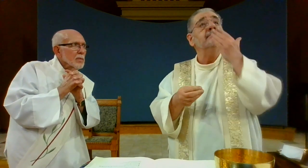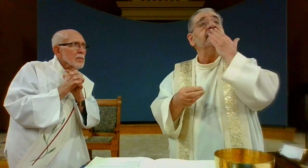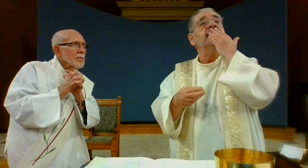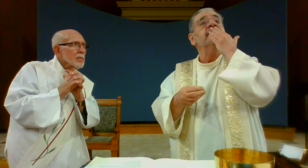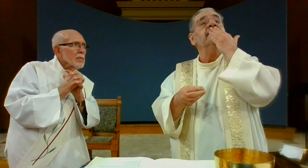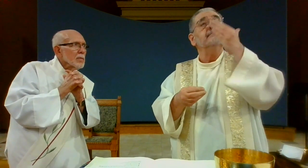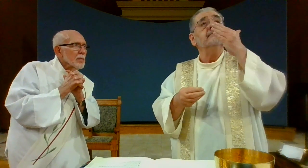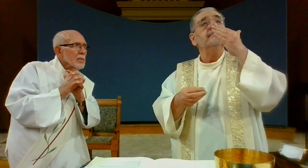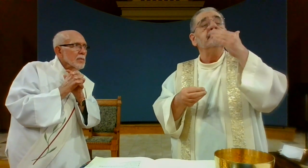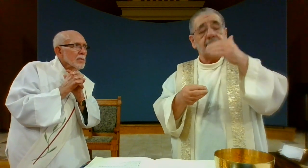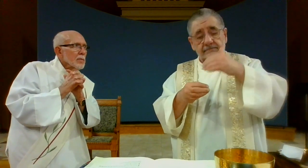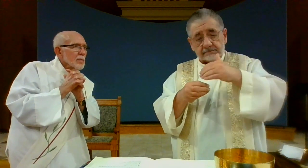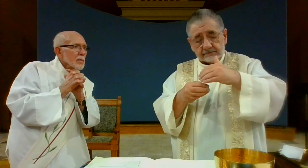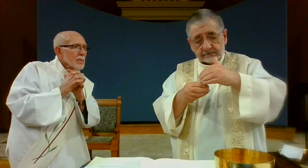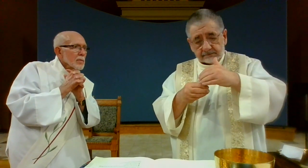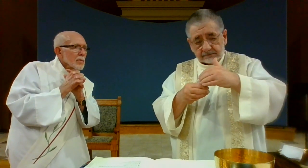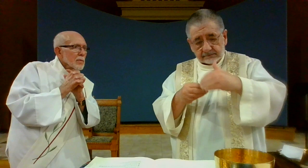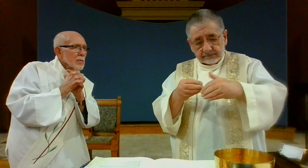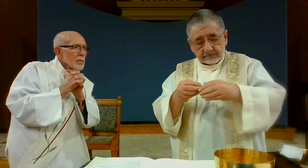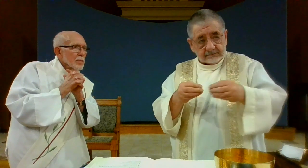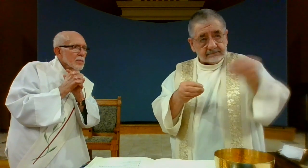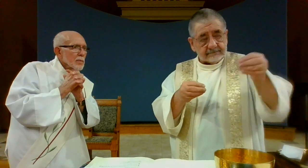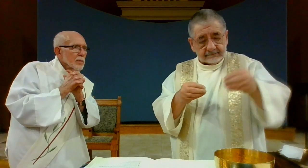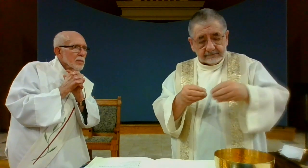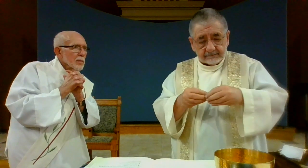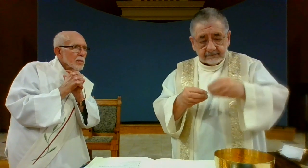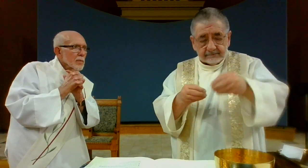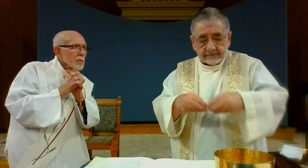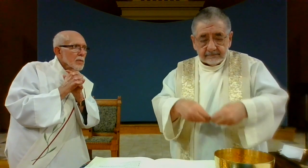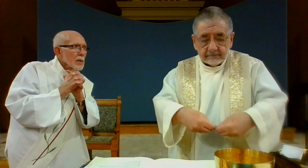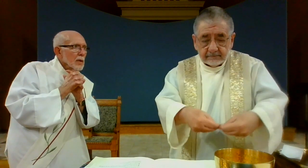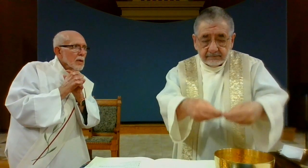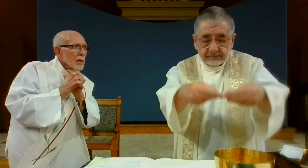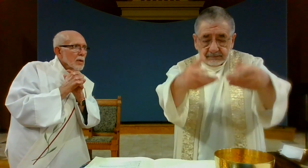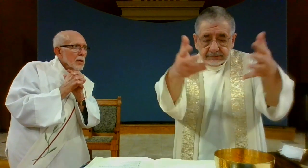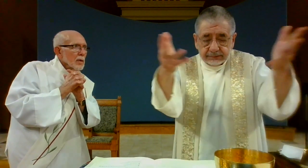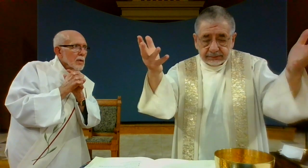And giving thanks, broke it. And gave it to his disciples.